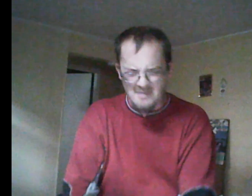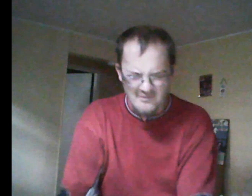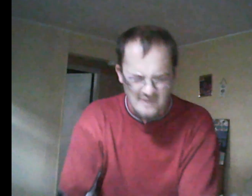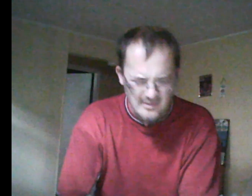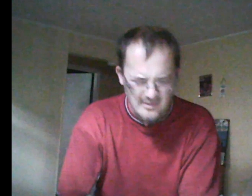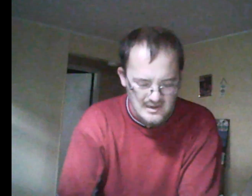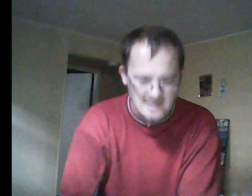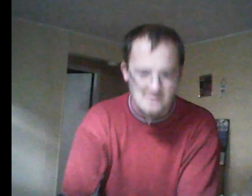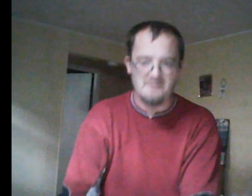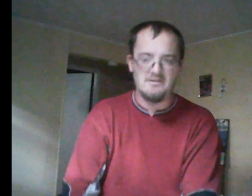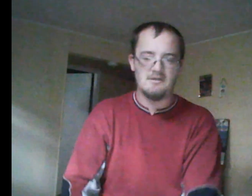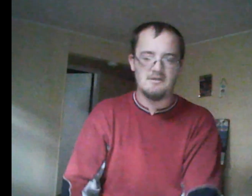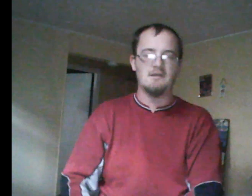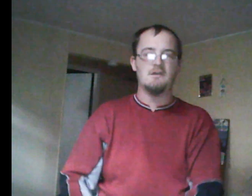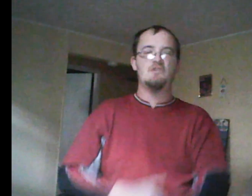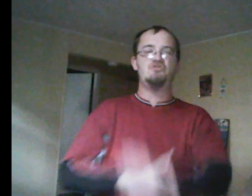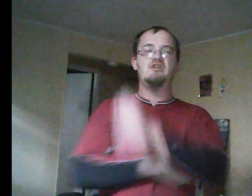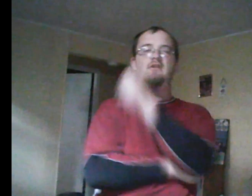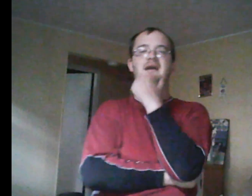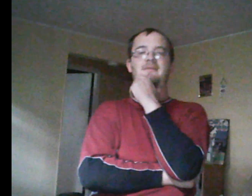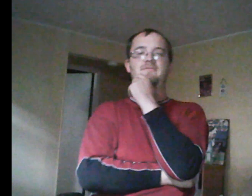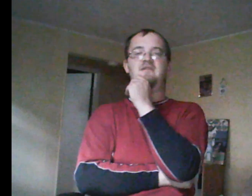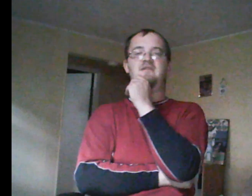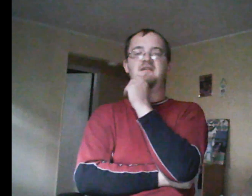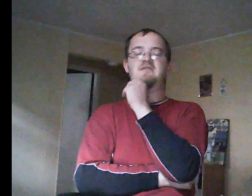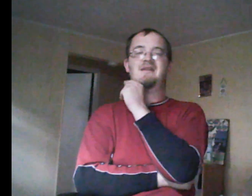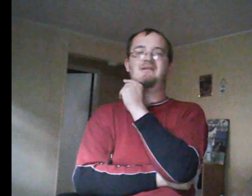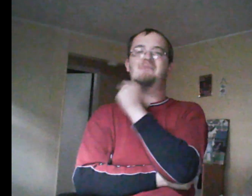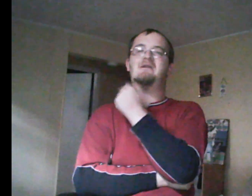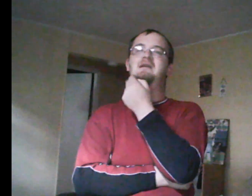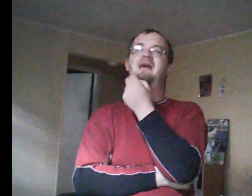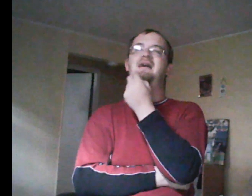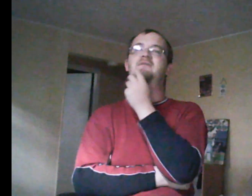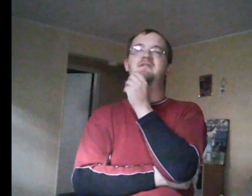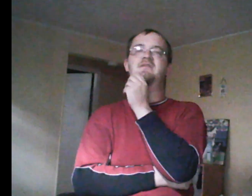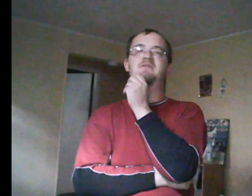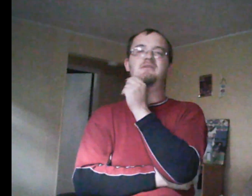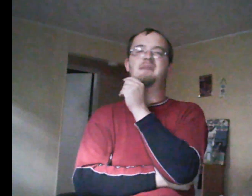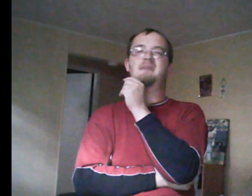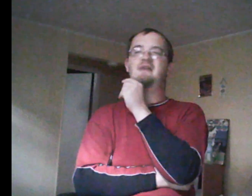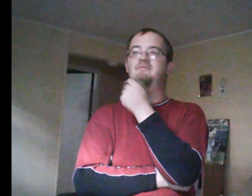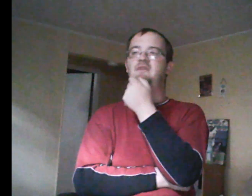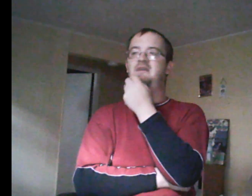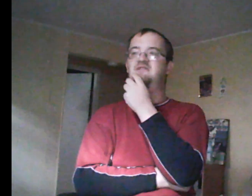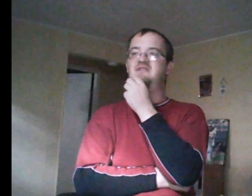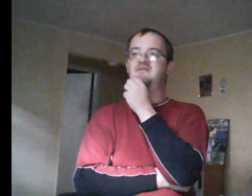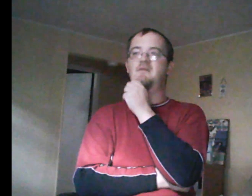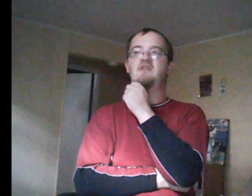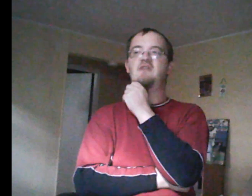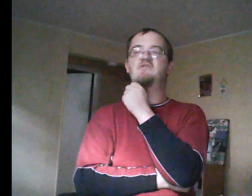stick it to Manny and Liberty. Yeah. It was in the scene in the bathroom when Paige says, there's a monster in our school and no one wants to do anything about it. Emma says, we'll do